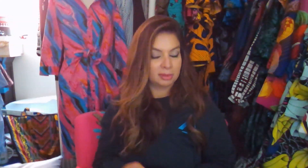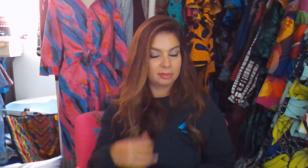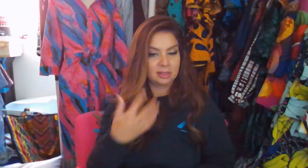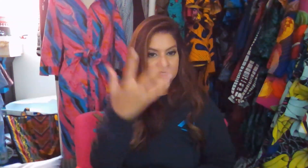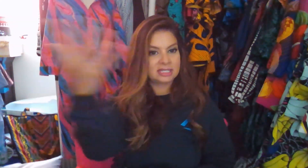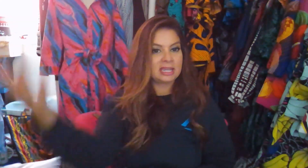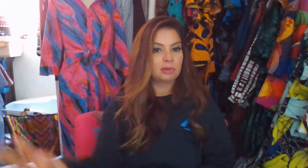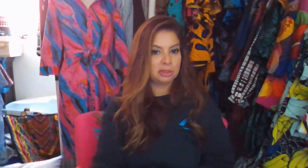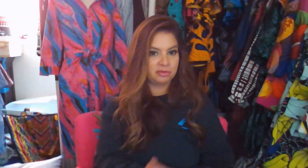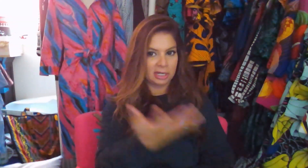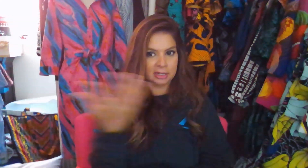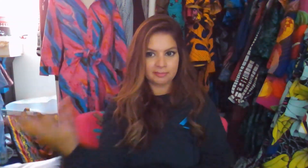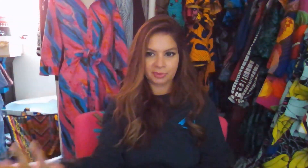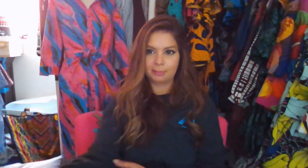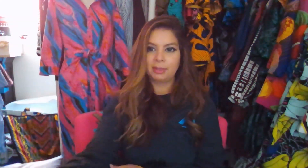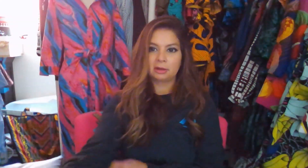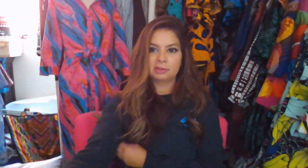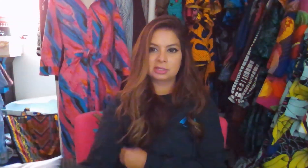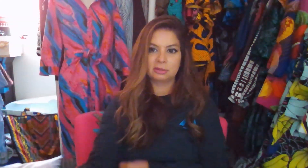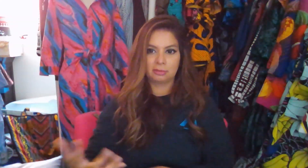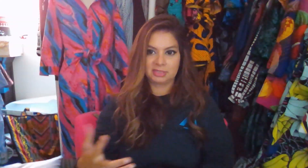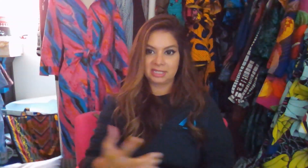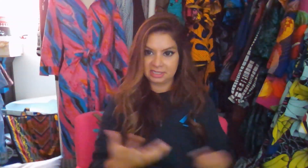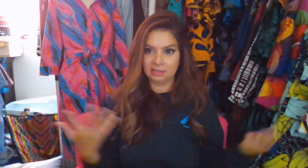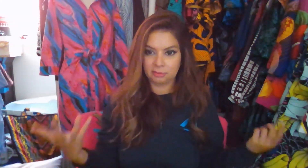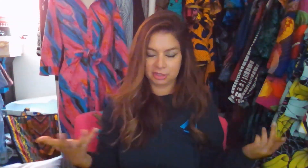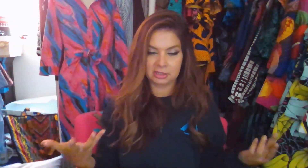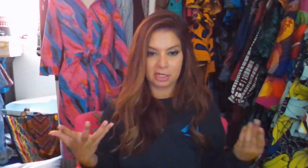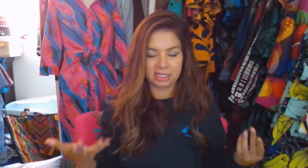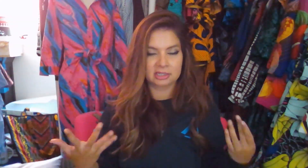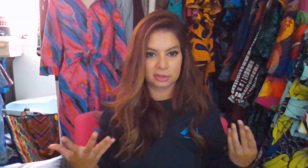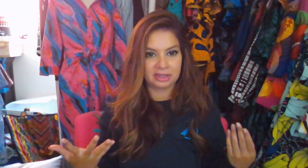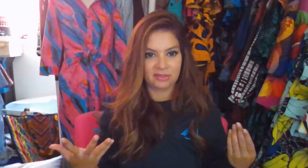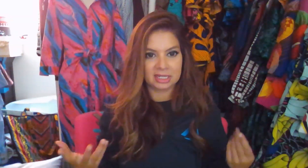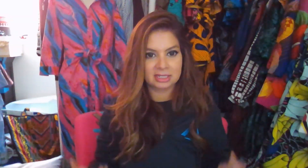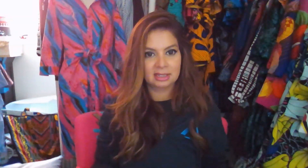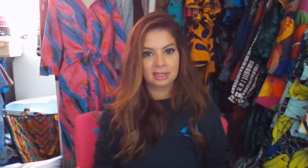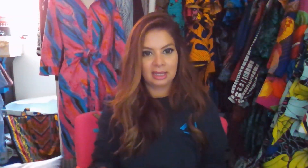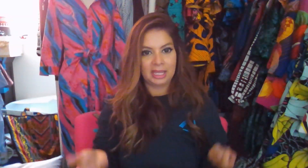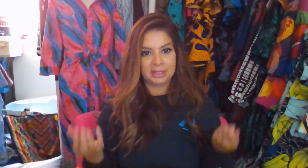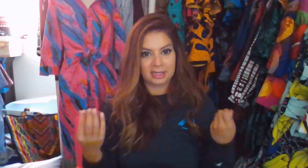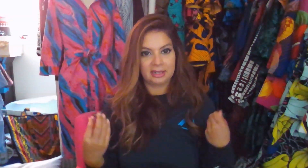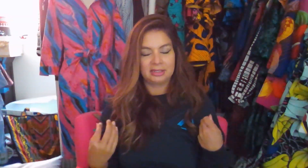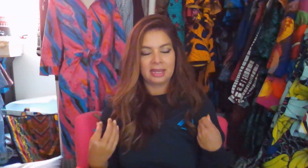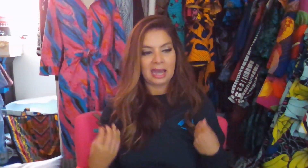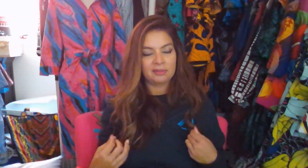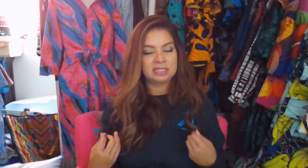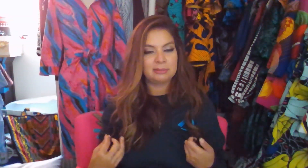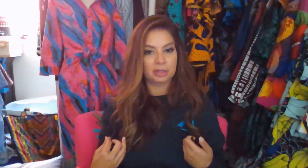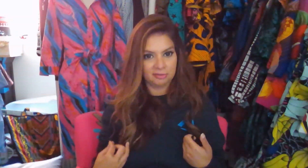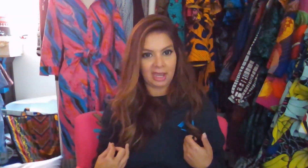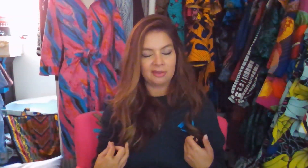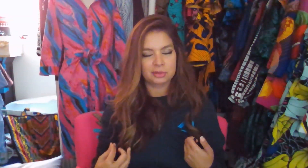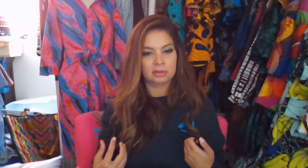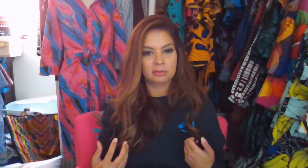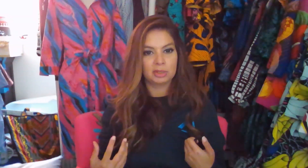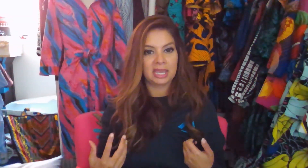take what you've done but also test it with this audience for the event and then have a debrief after with